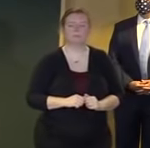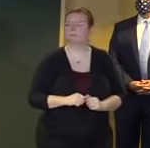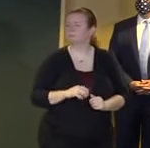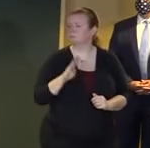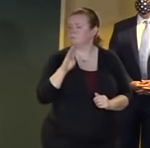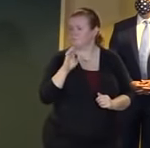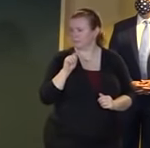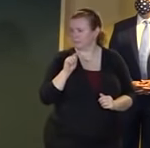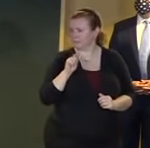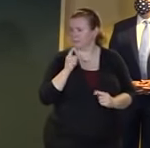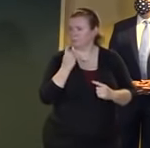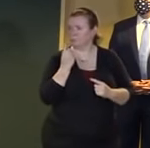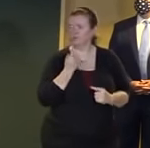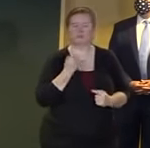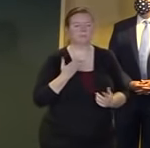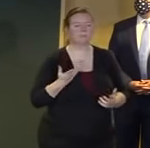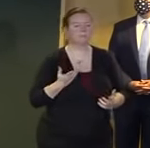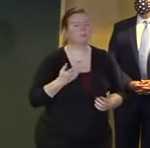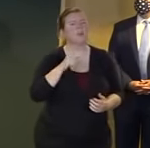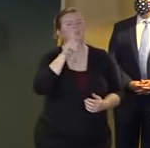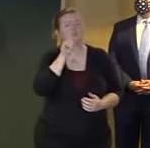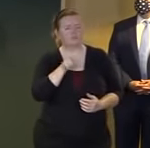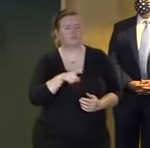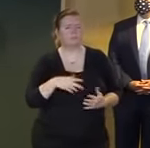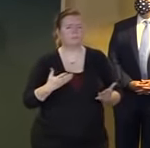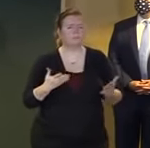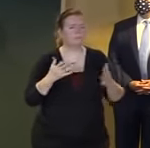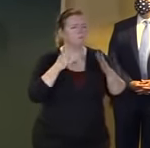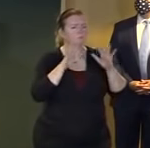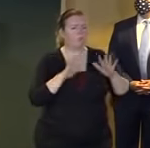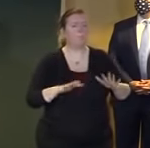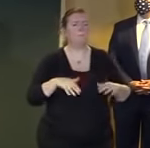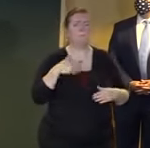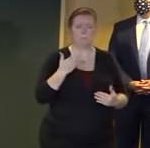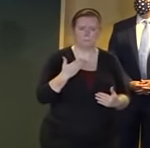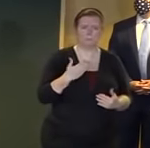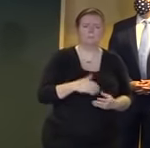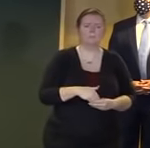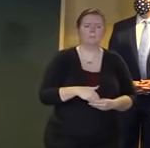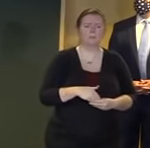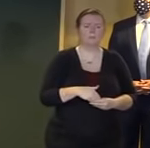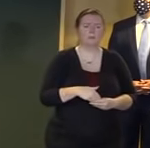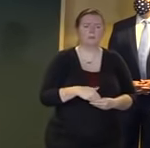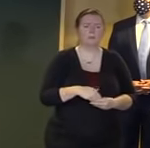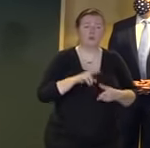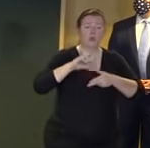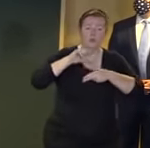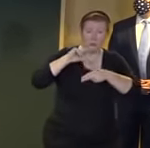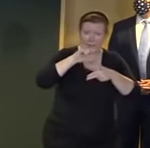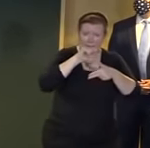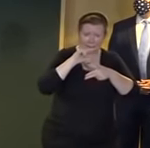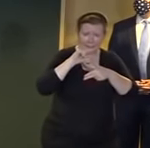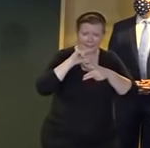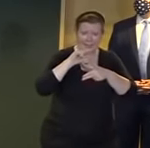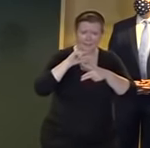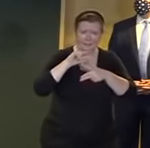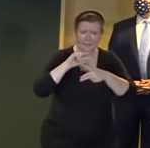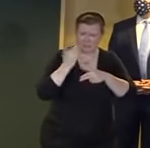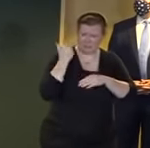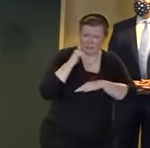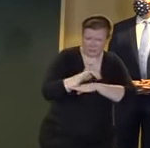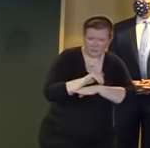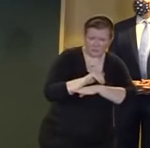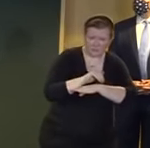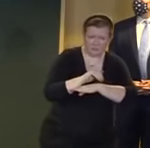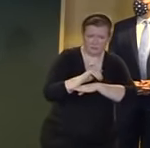here it was last night upgraded